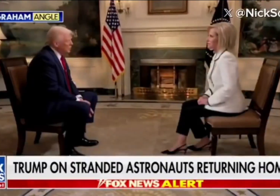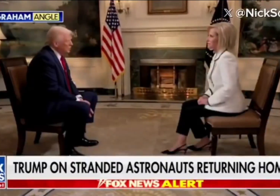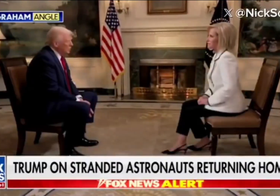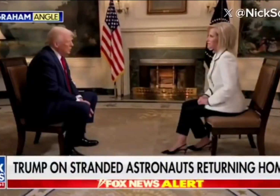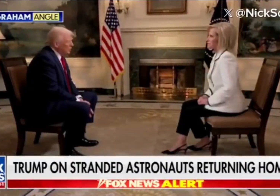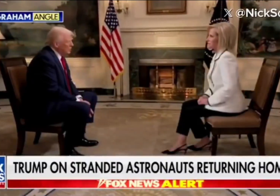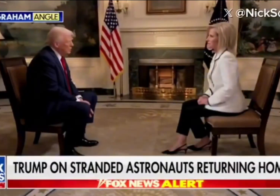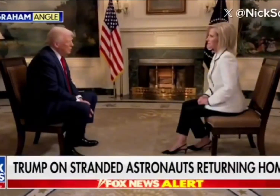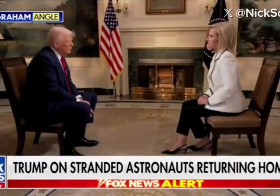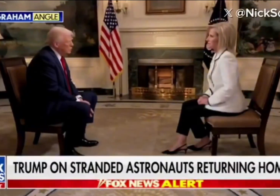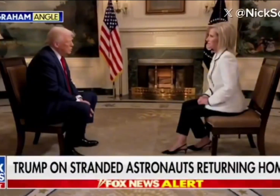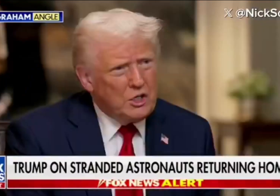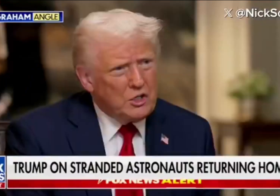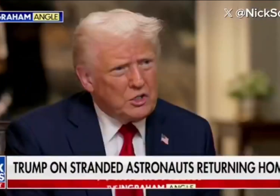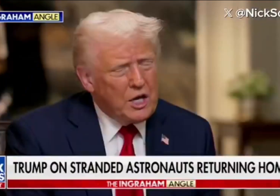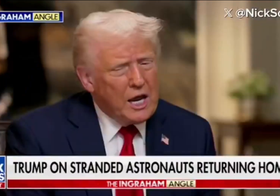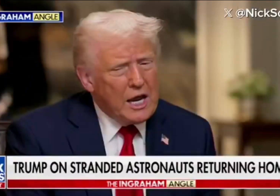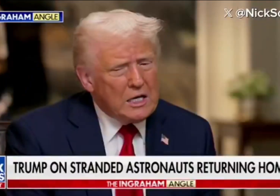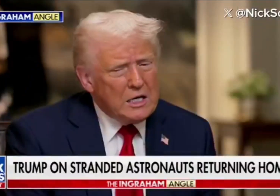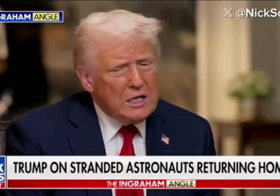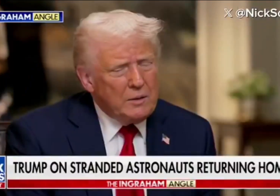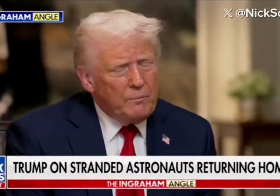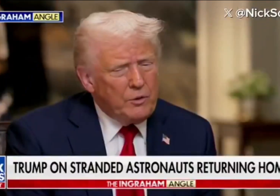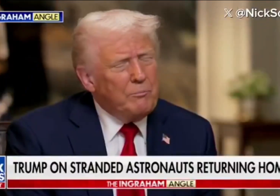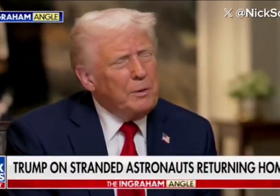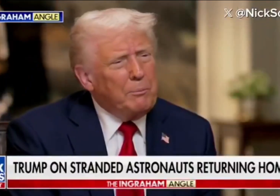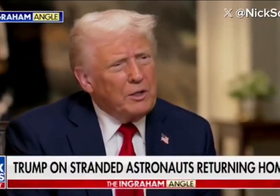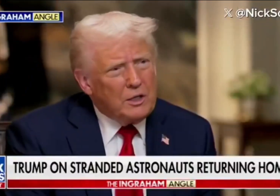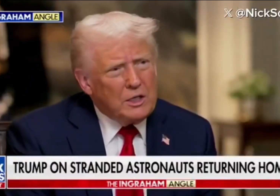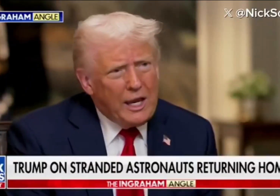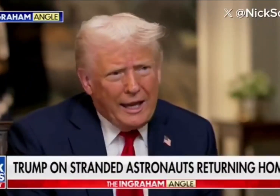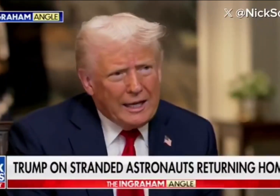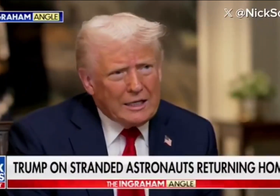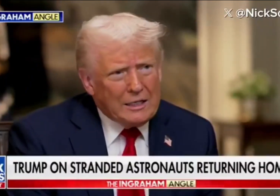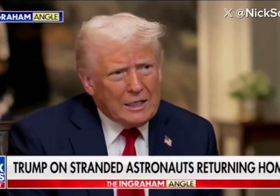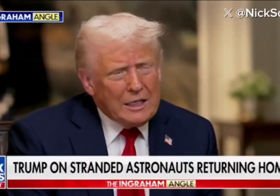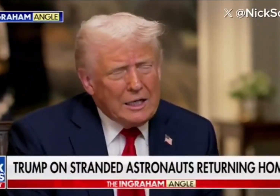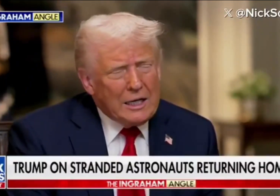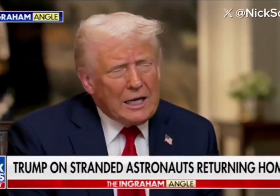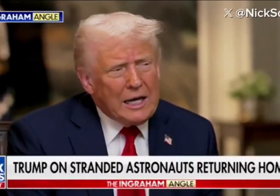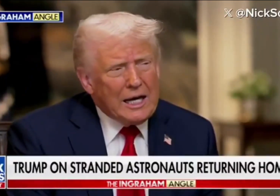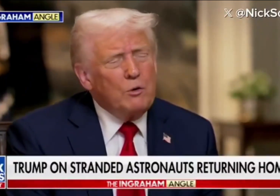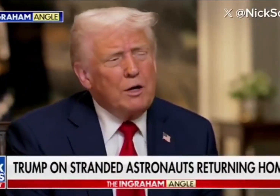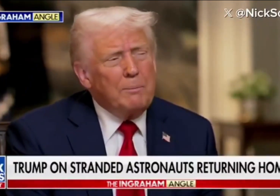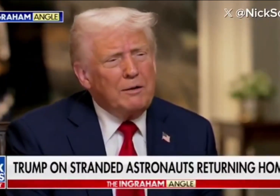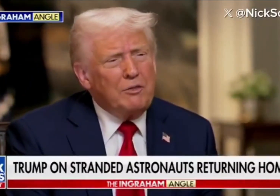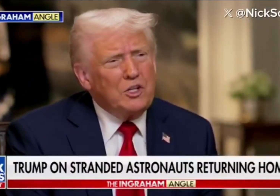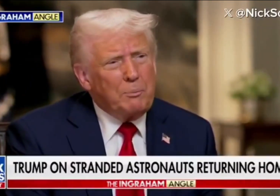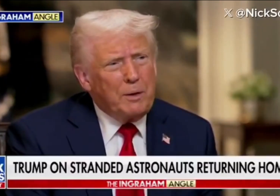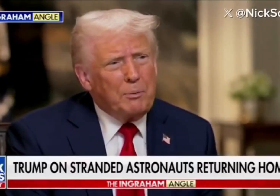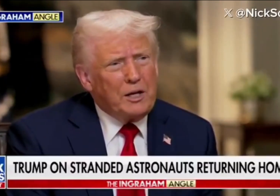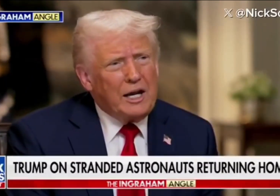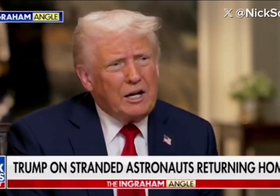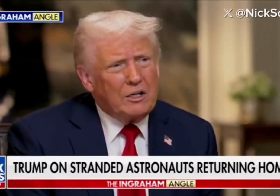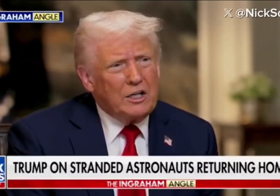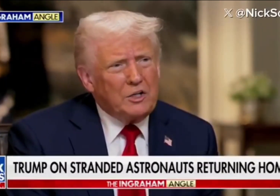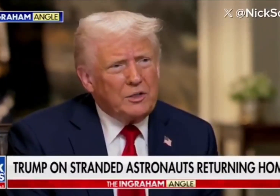do that with his genius. And you have people that hate it. And I really believe these are people that hate our country.